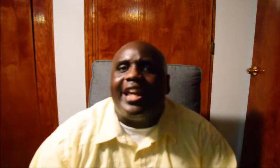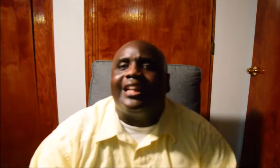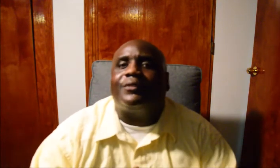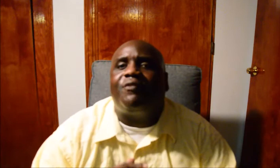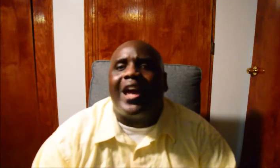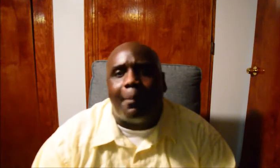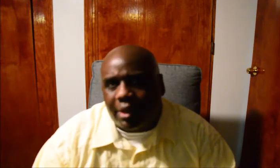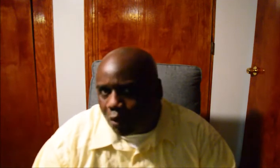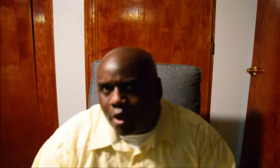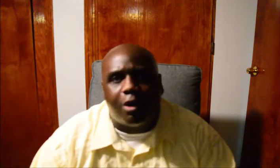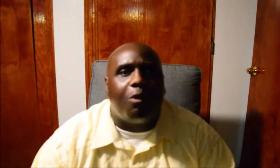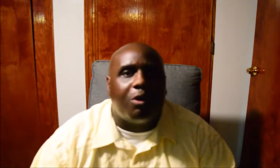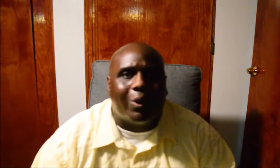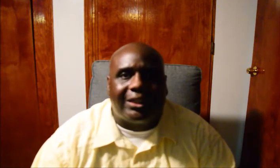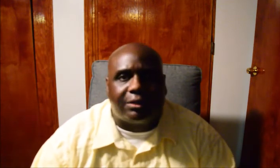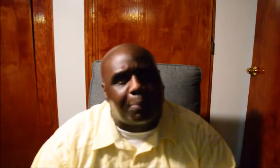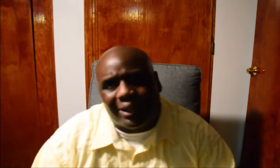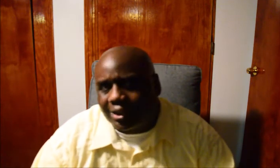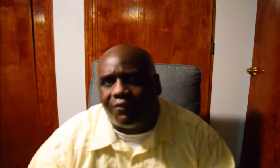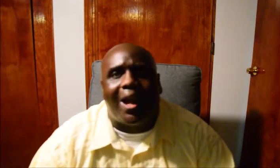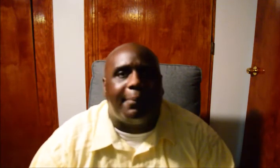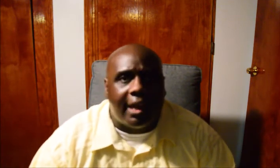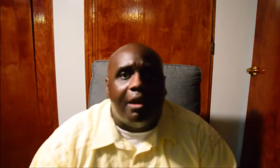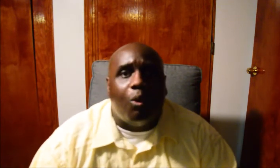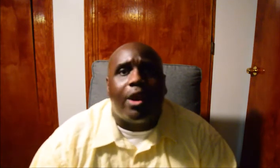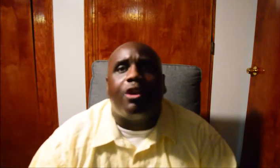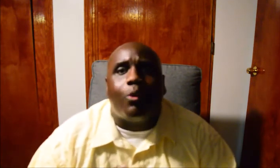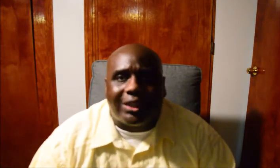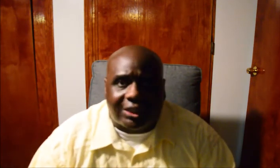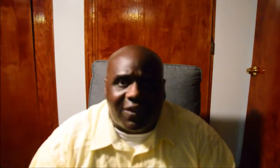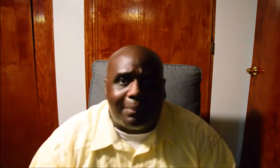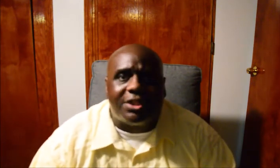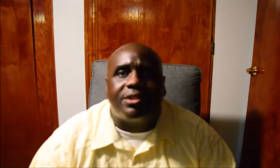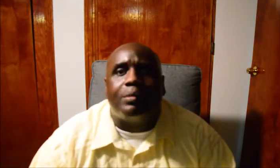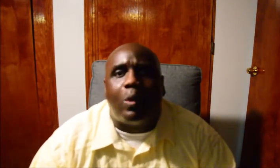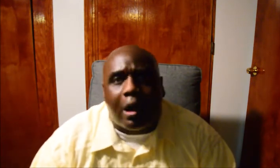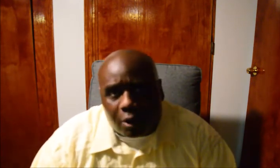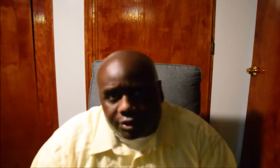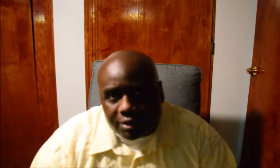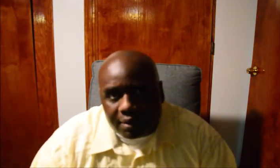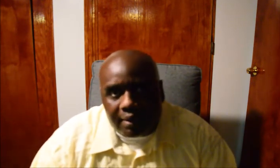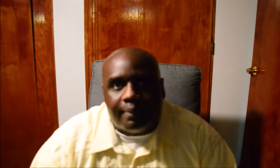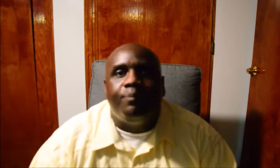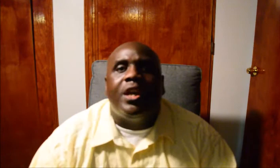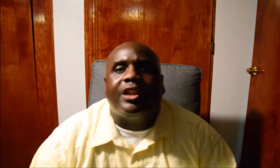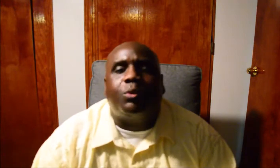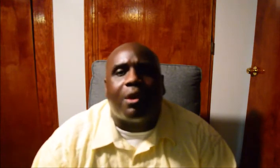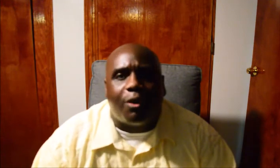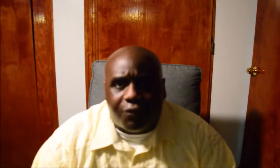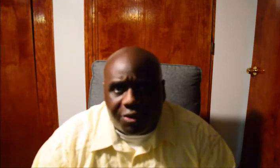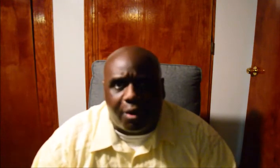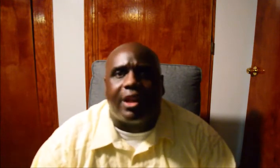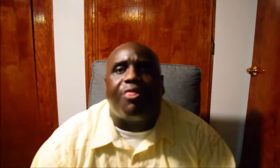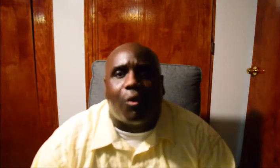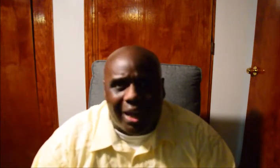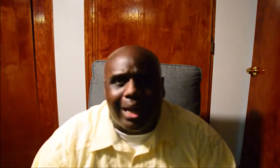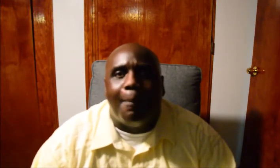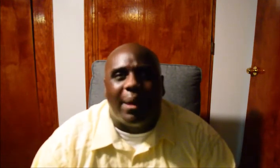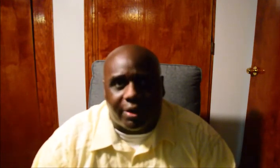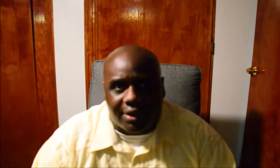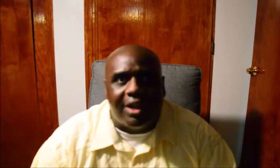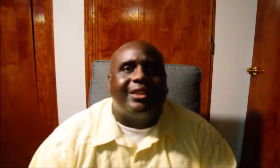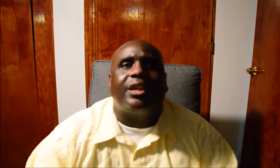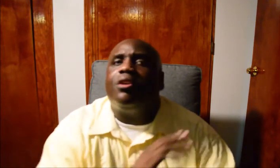And his family, one of the richest, the Pritzker family, one of the richest families in the world is worth over $33